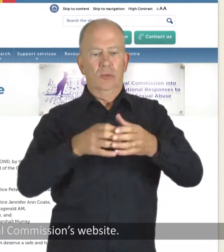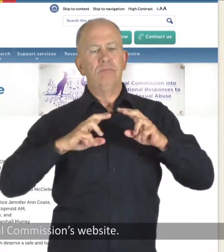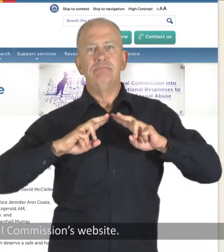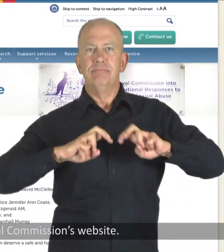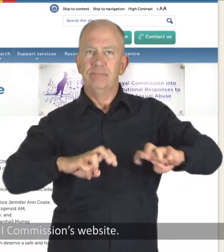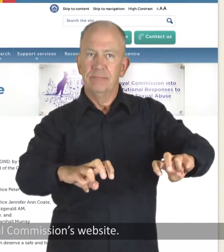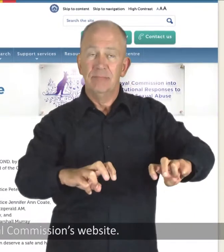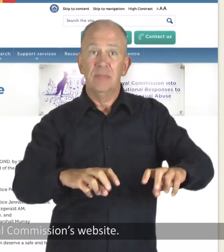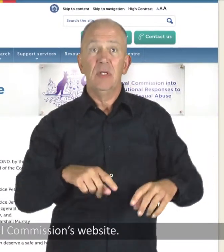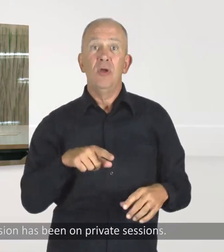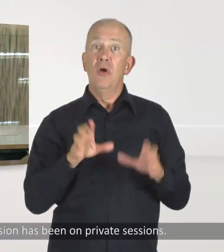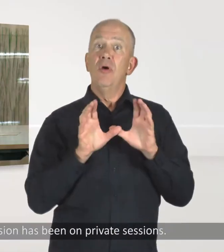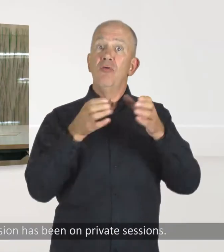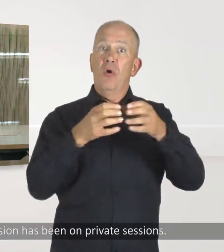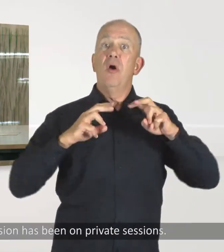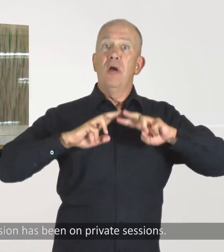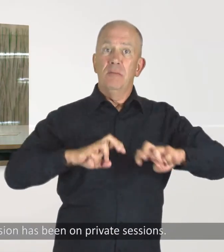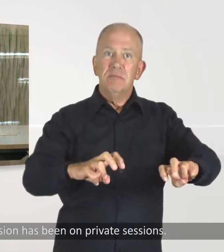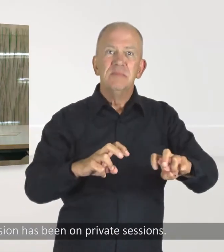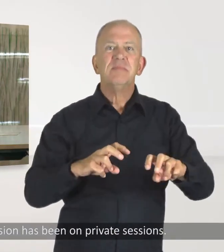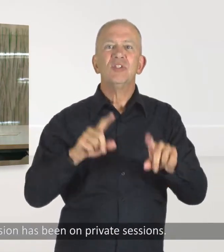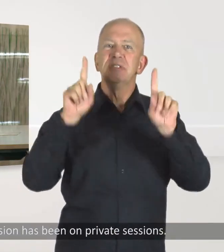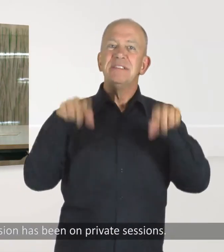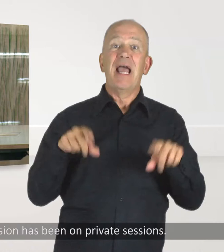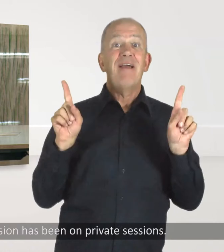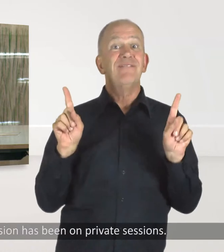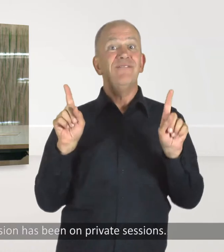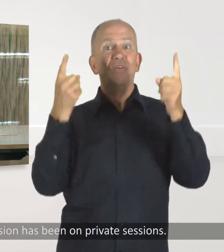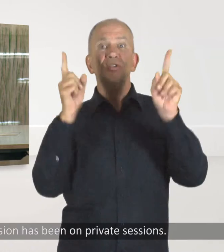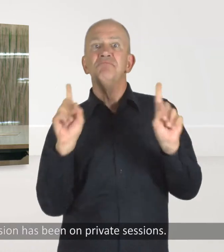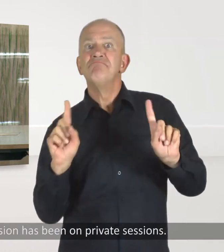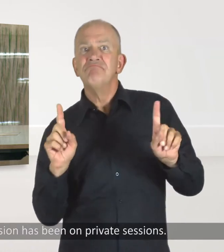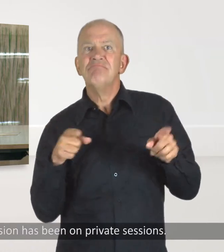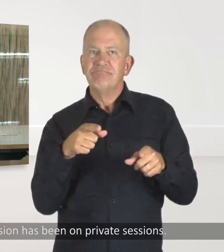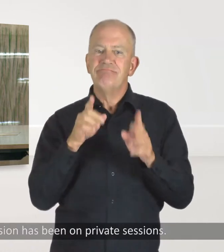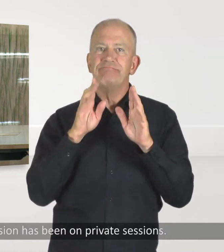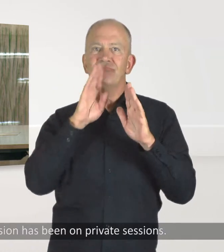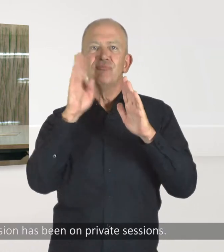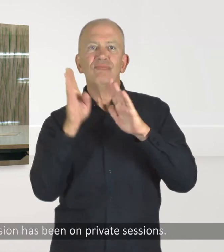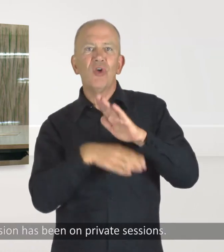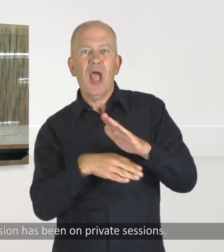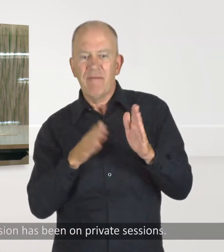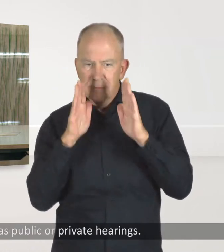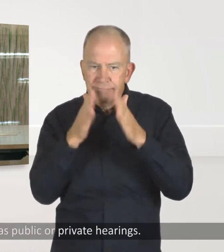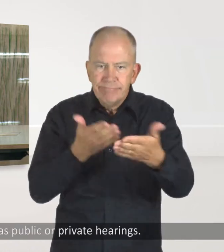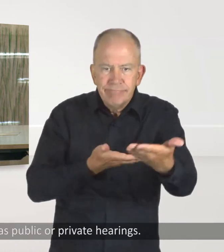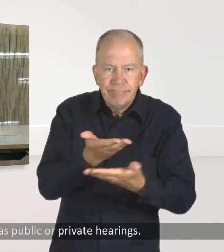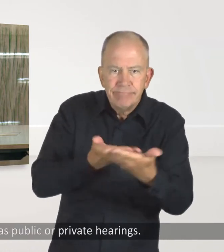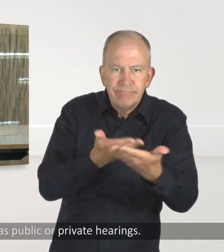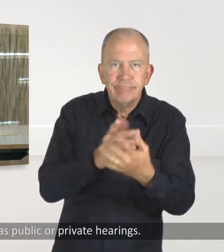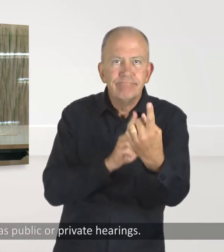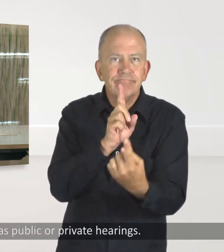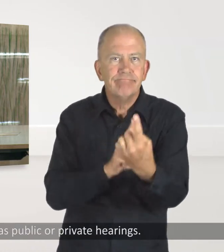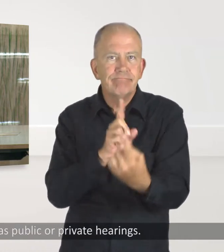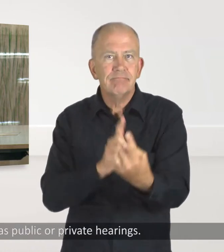Royal Commission's website. An early focus of the Commission has been on private sessions. These are not